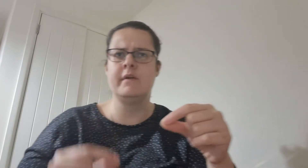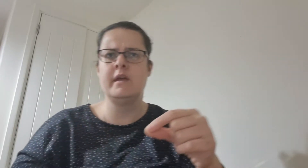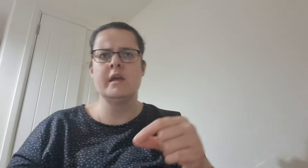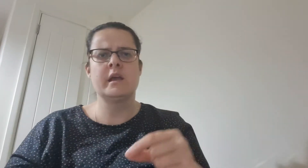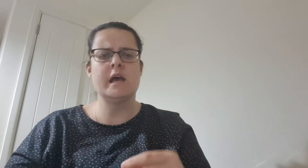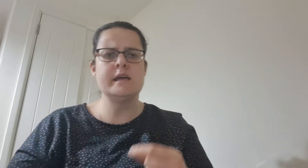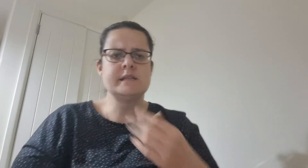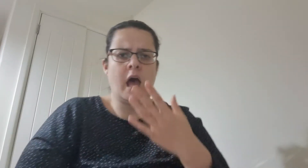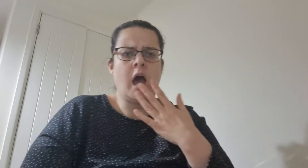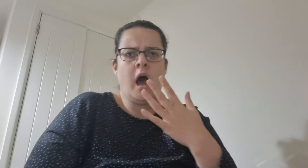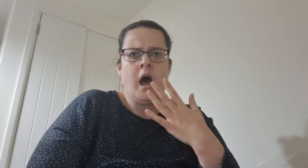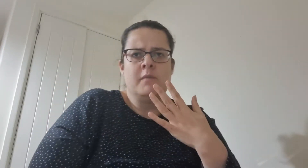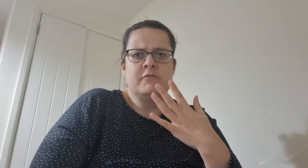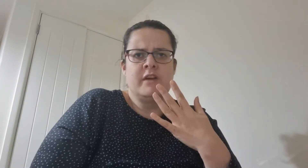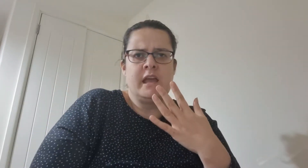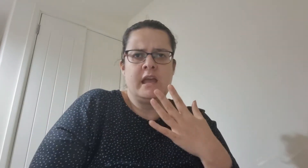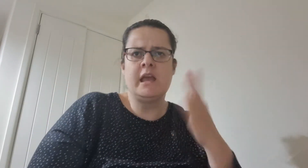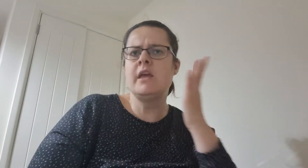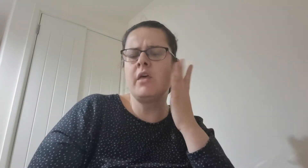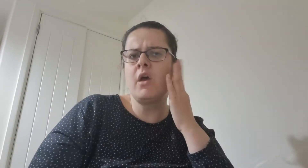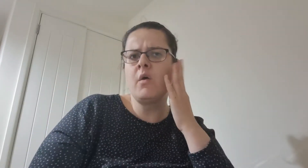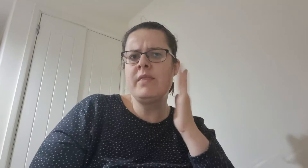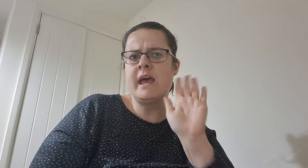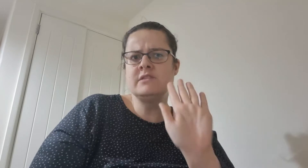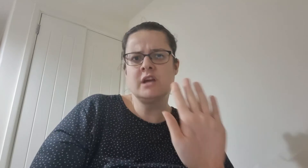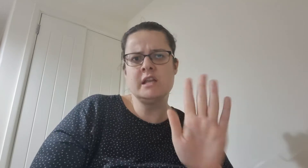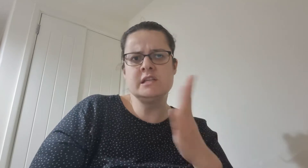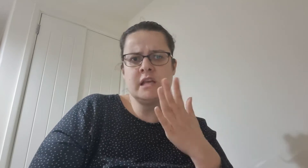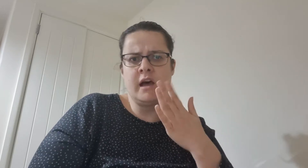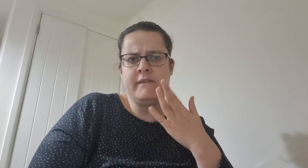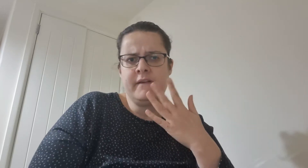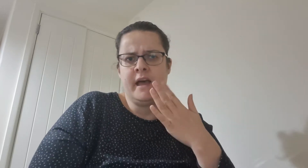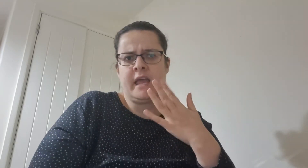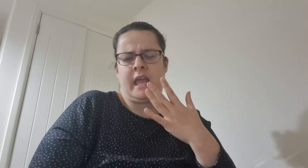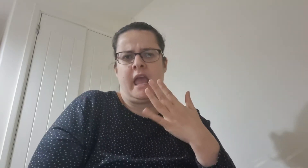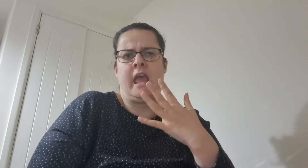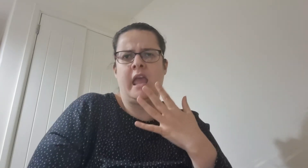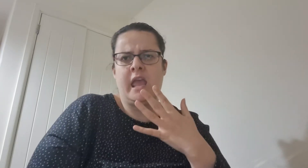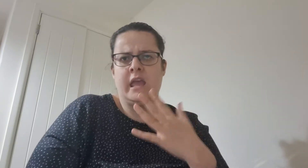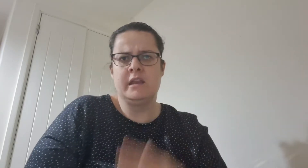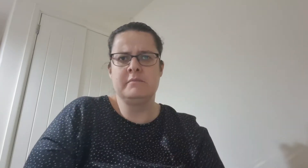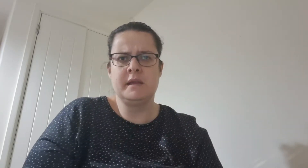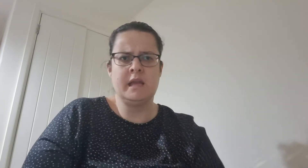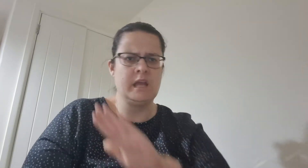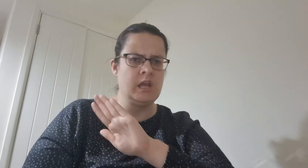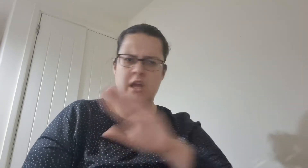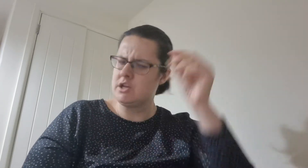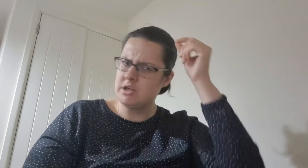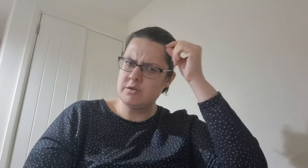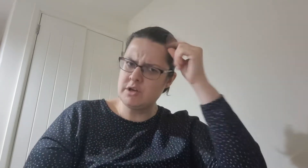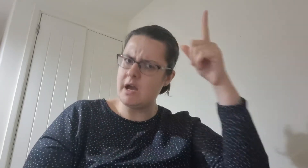Cause I'll breathe, when they try to suffocate me Don't you